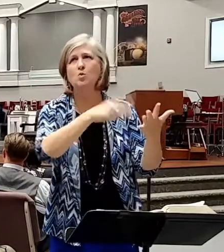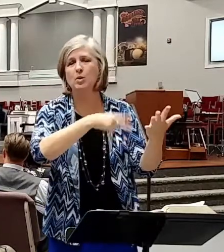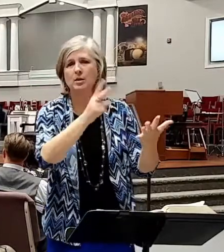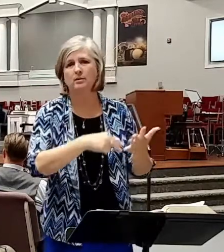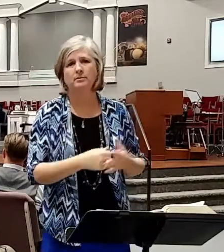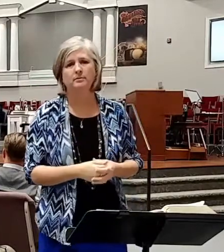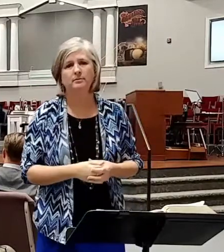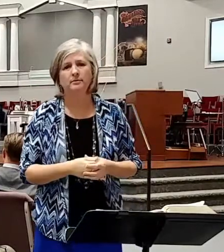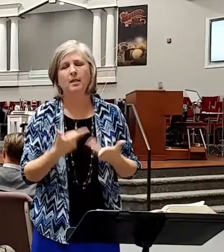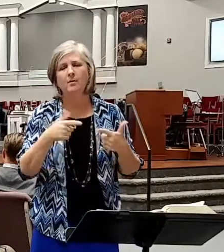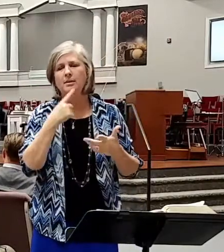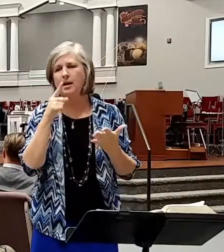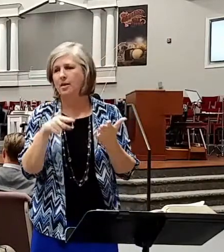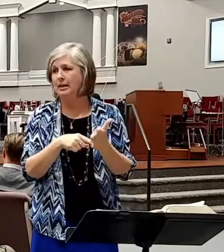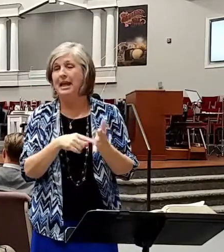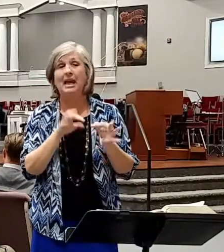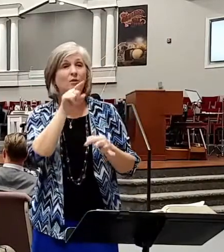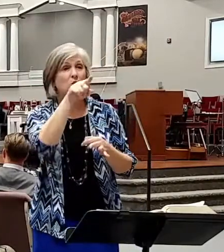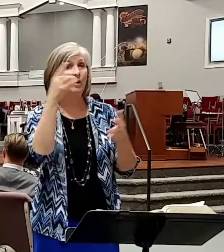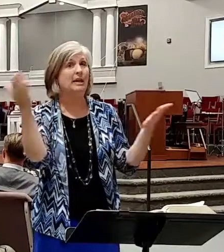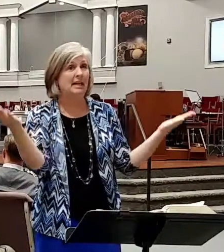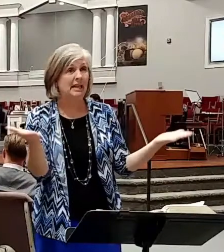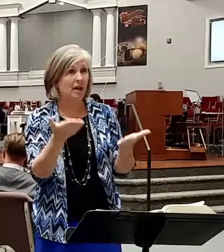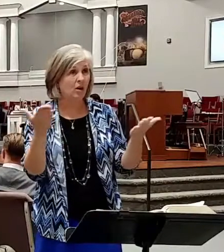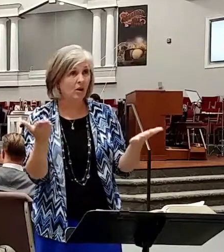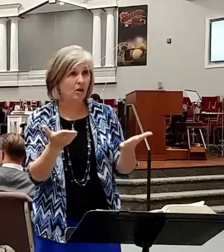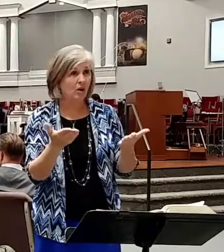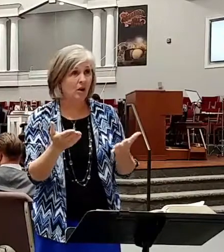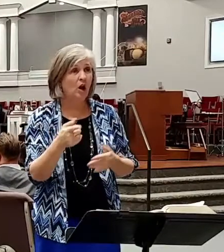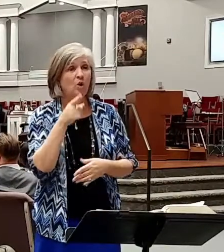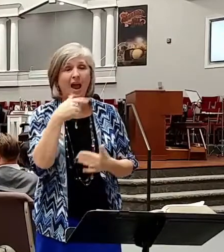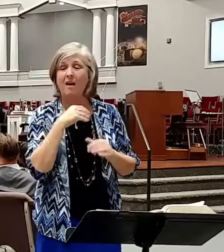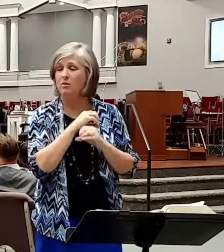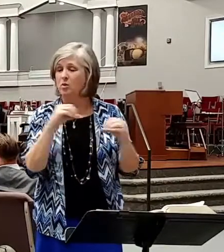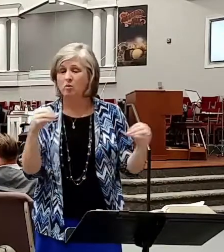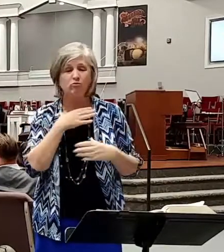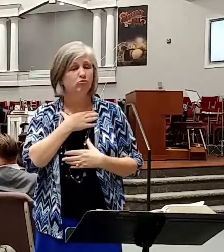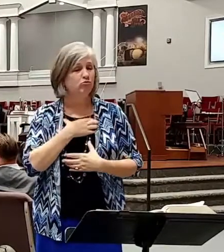me say this too. If you're here tonight and you have no desire for this book